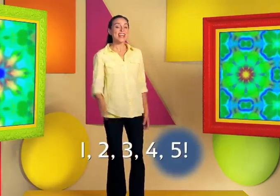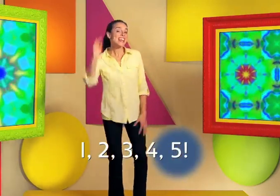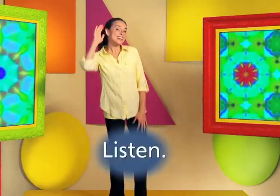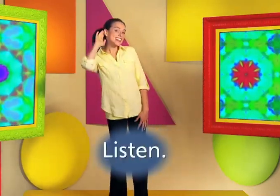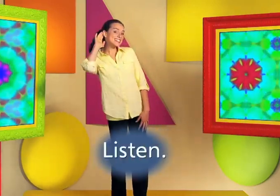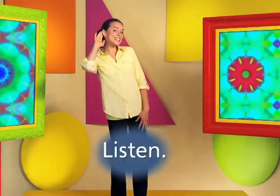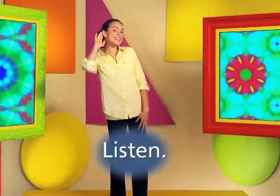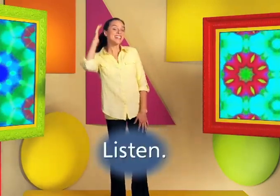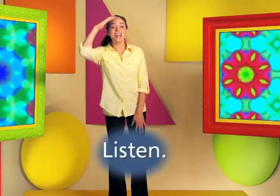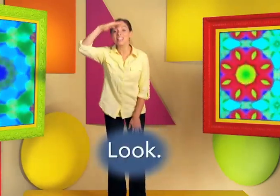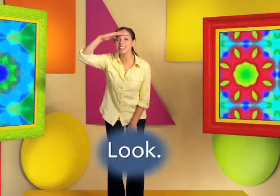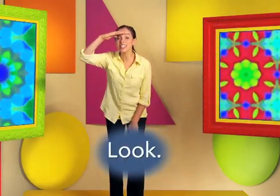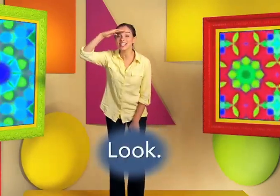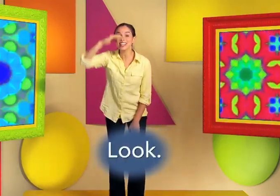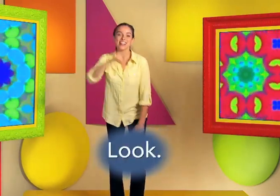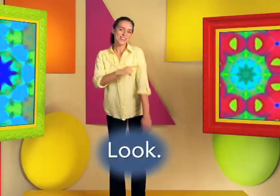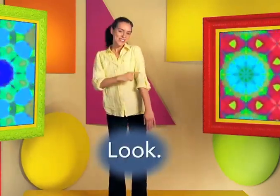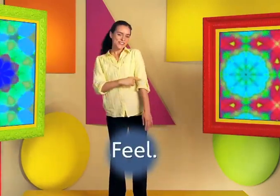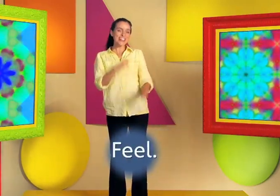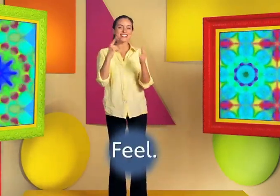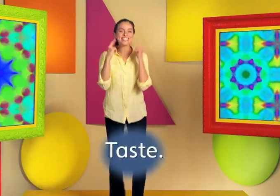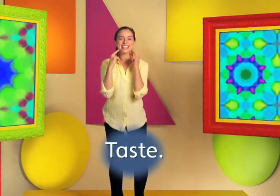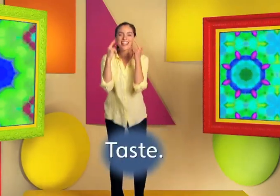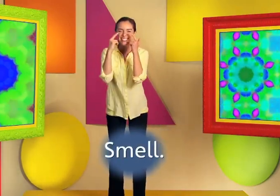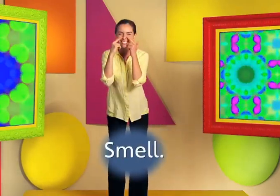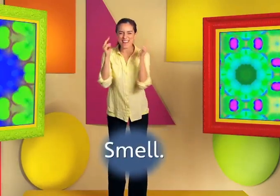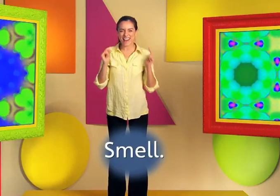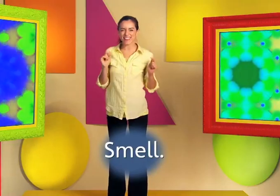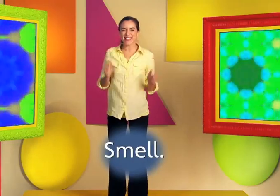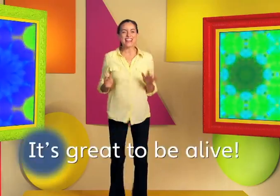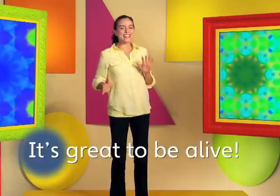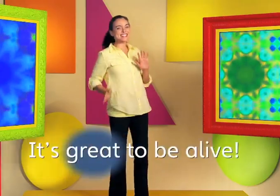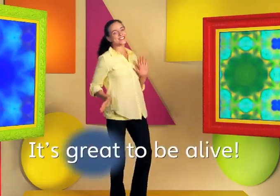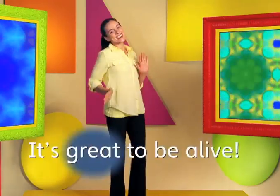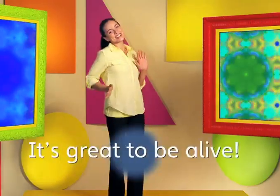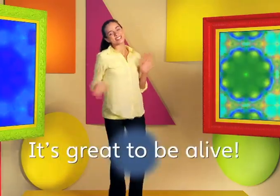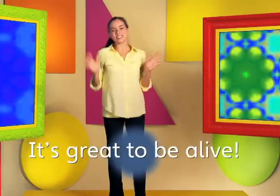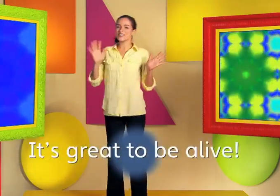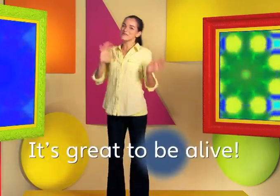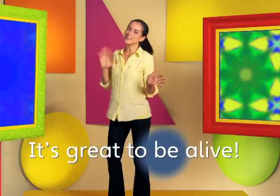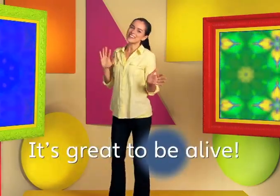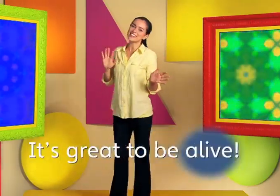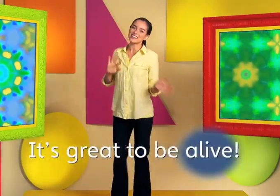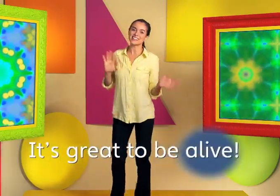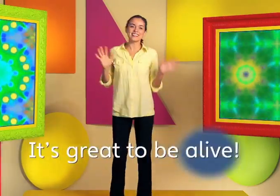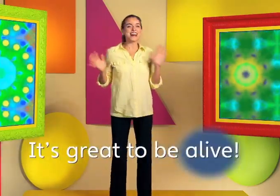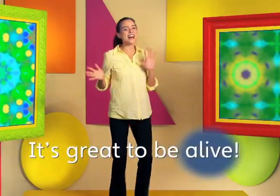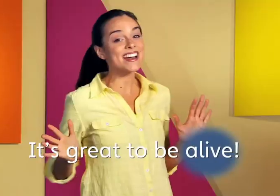Listen, look, feel, taste, smell. It's great to be alive.